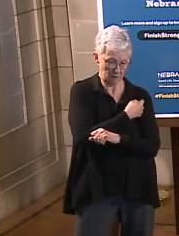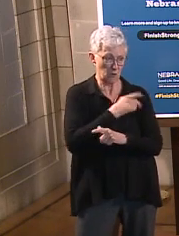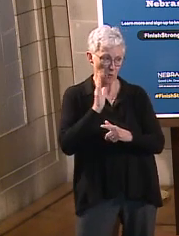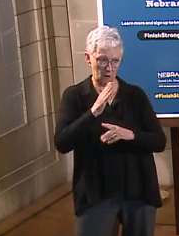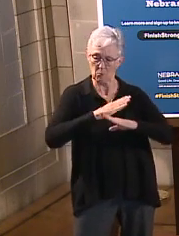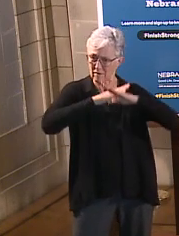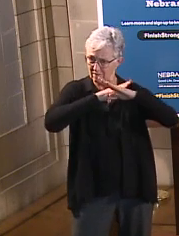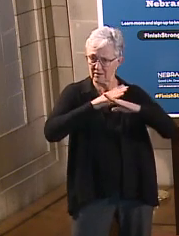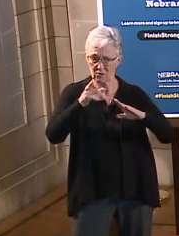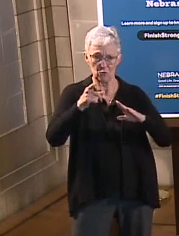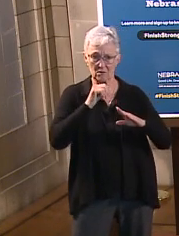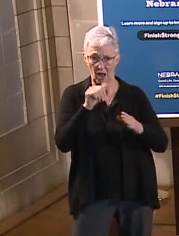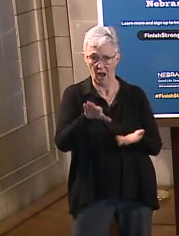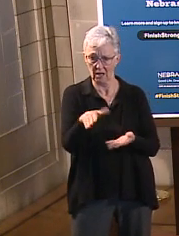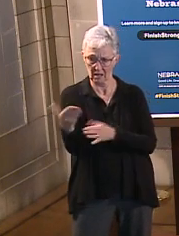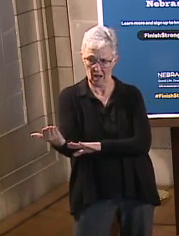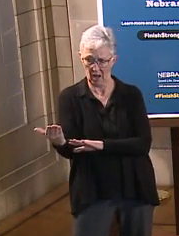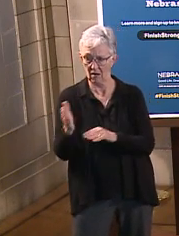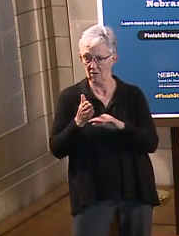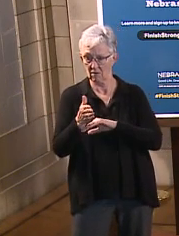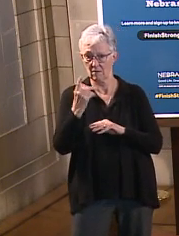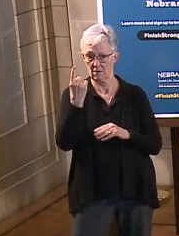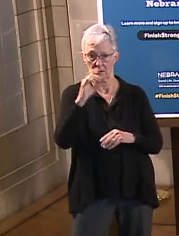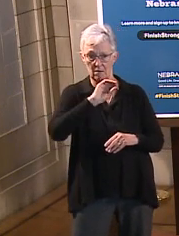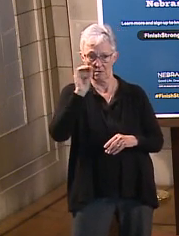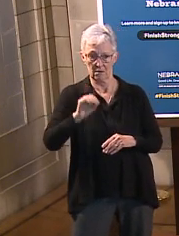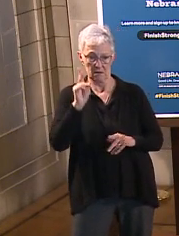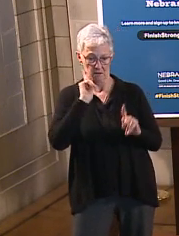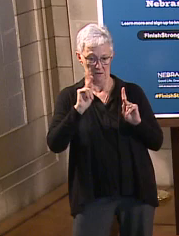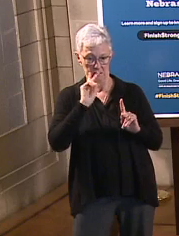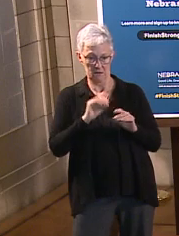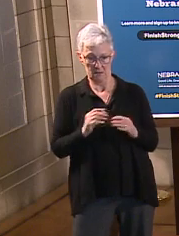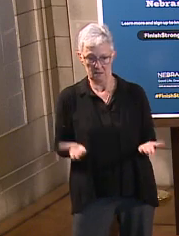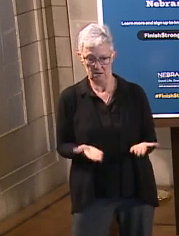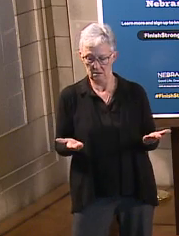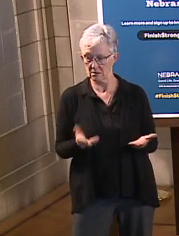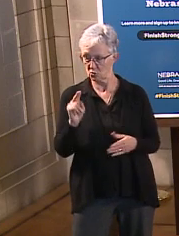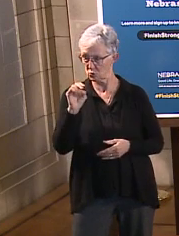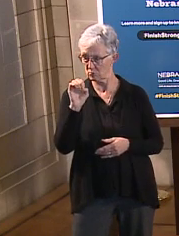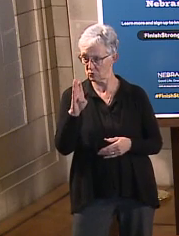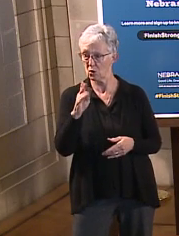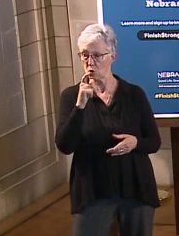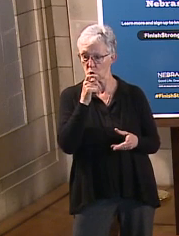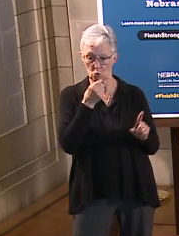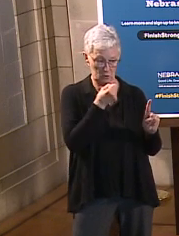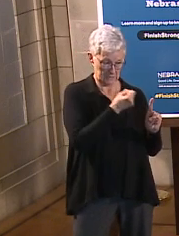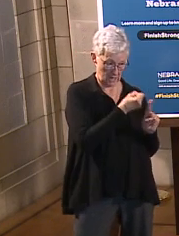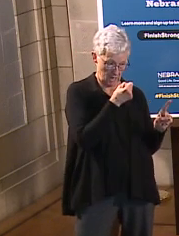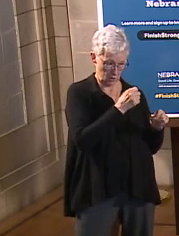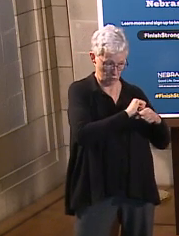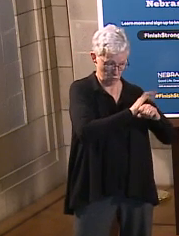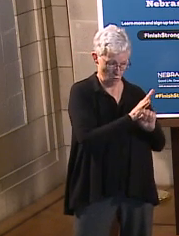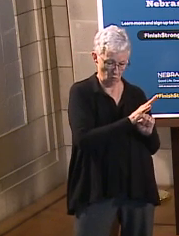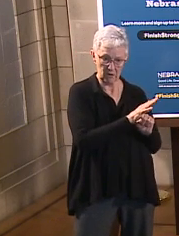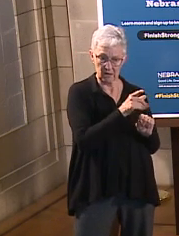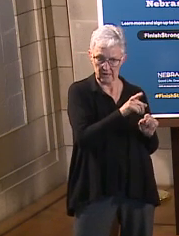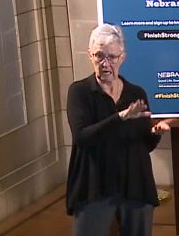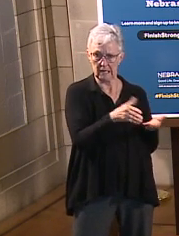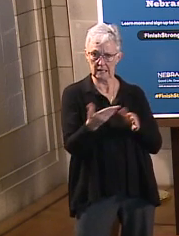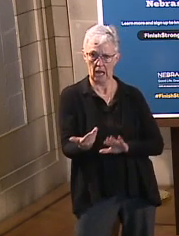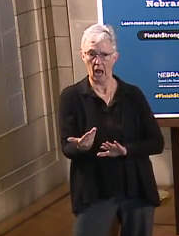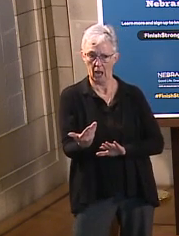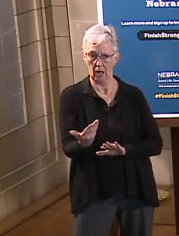1% of the people in our state, over 1% of the people in our state who've gotten the coronavirus have died from it. So